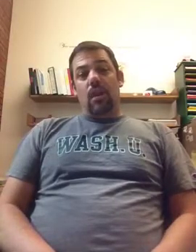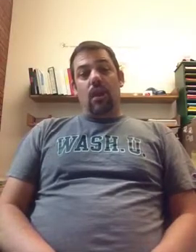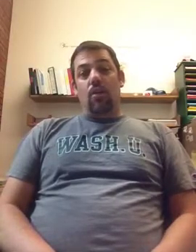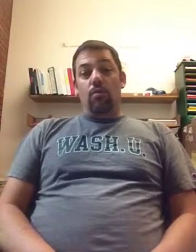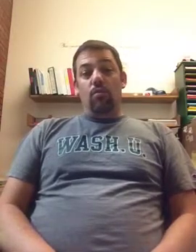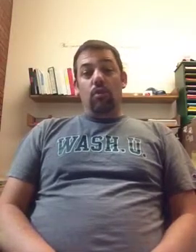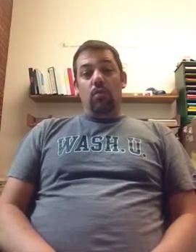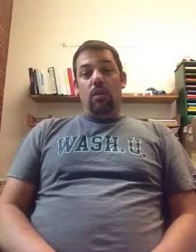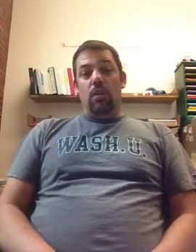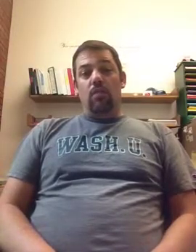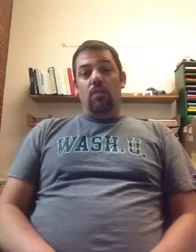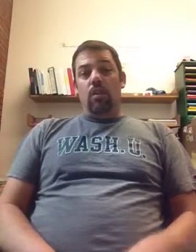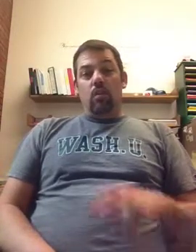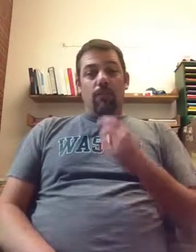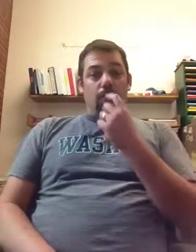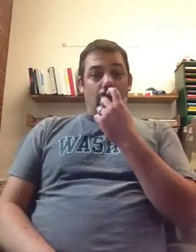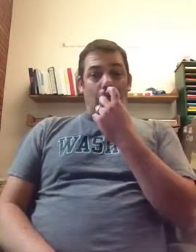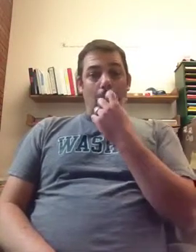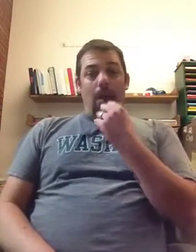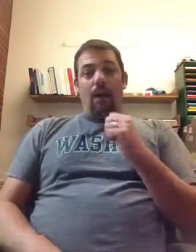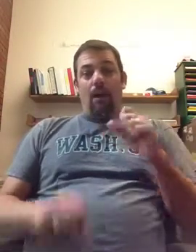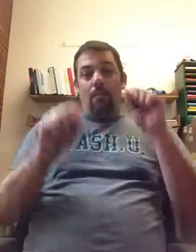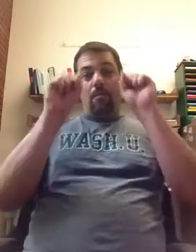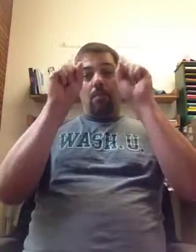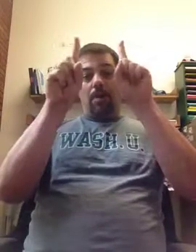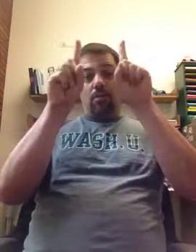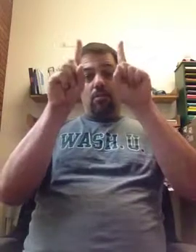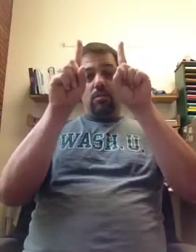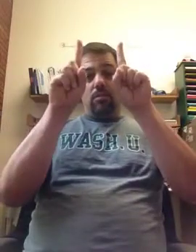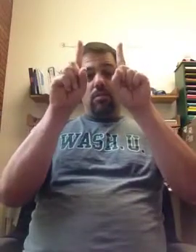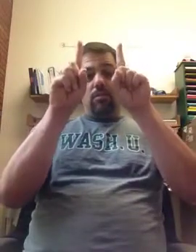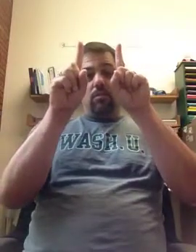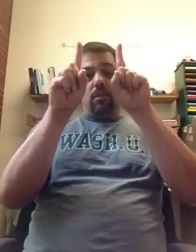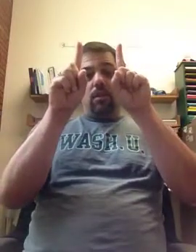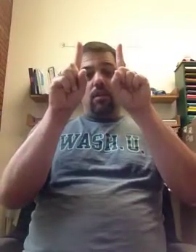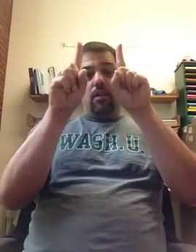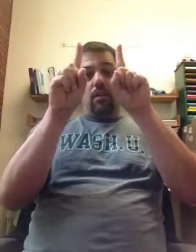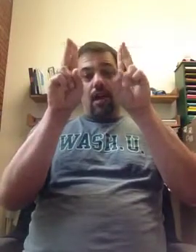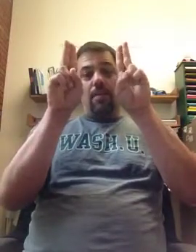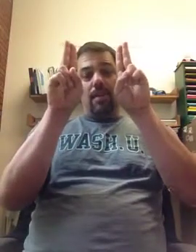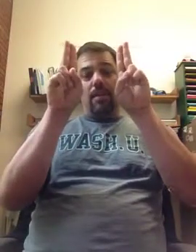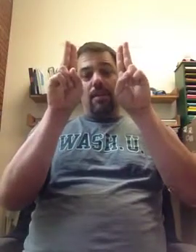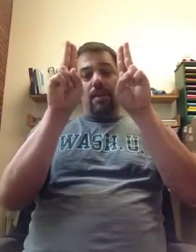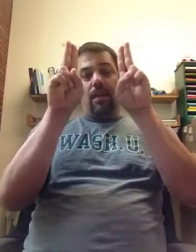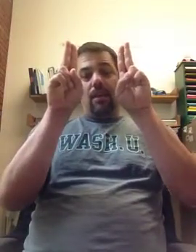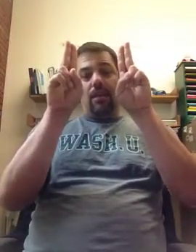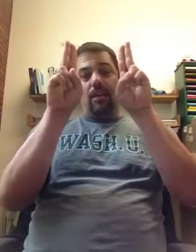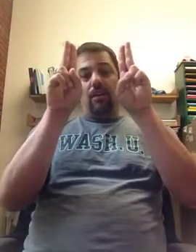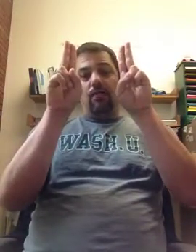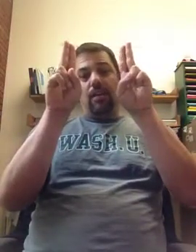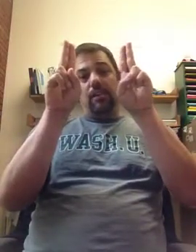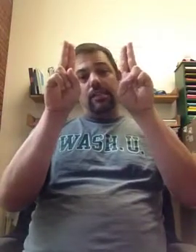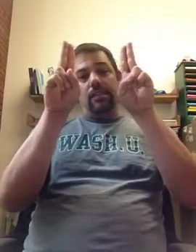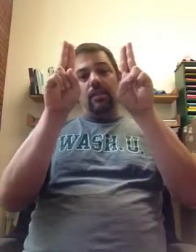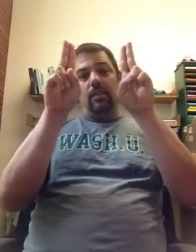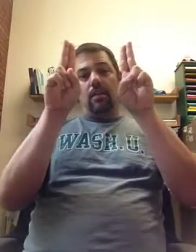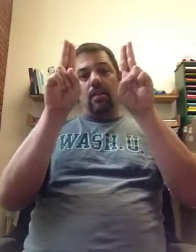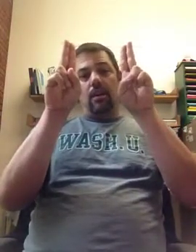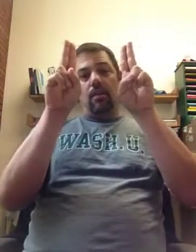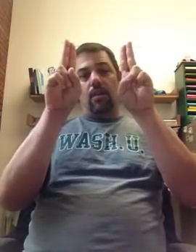I'll go through each one again really quick for you. Mitosis, we're going to copy that DNA in interphase. We're going